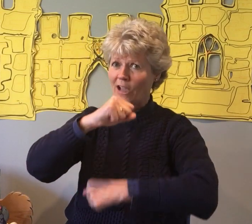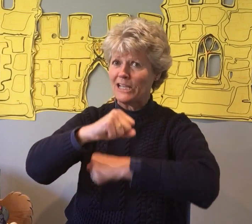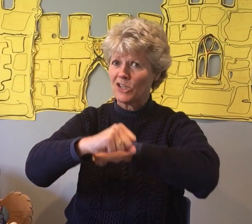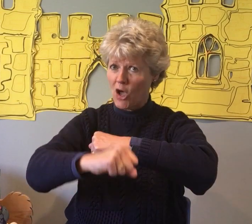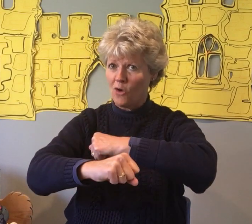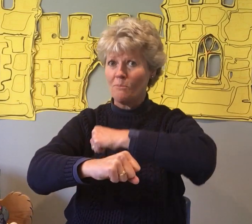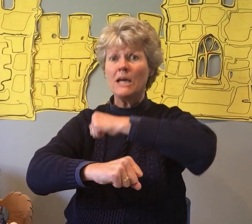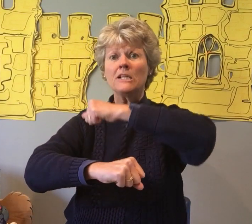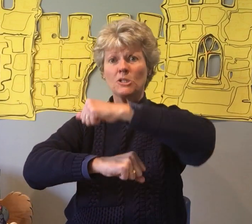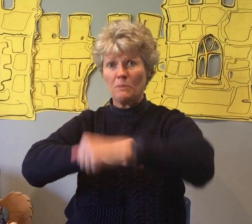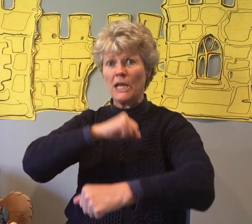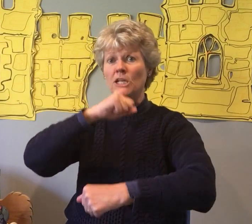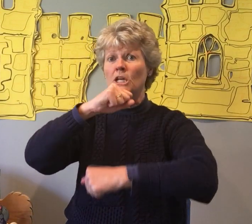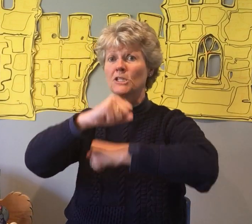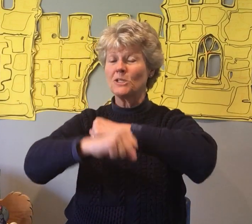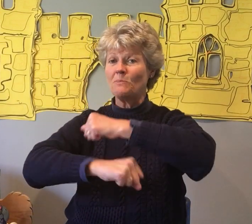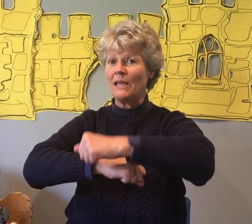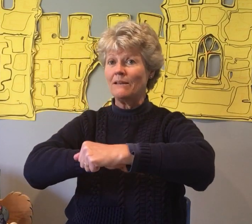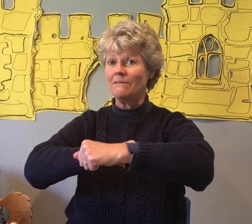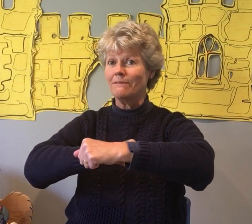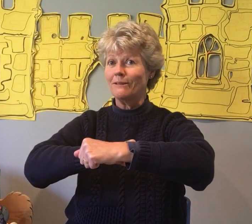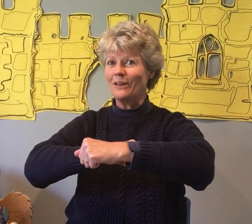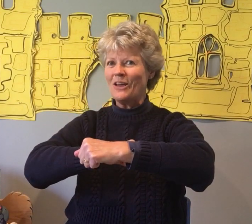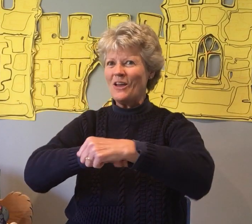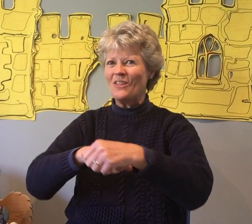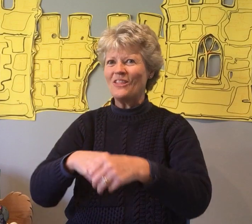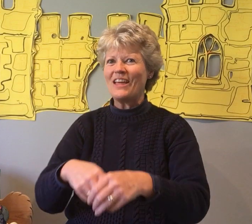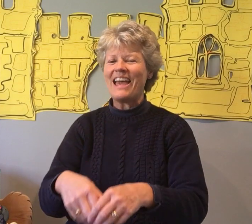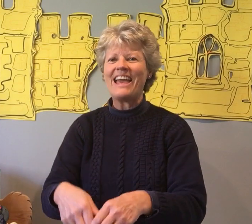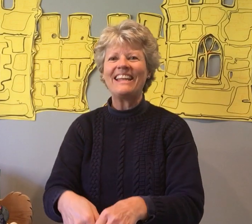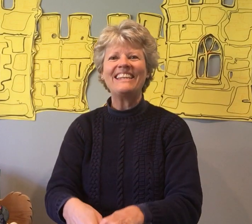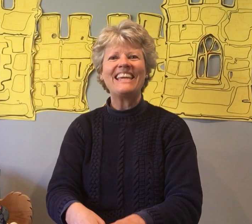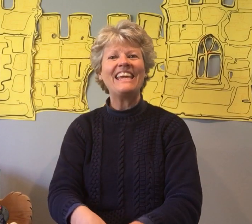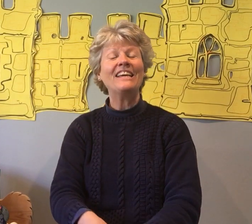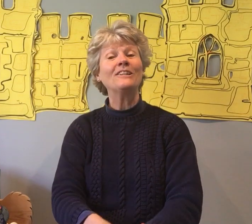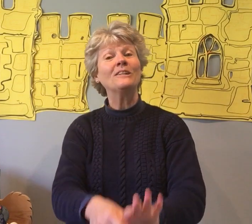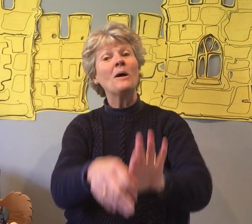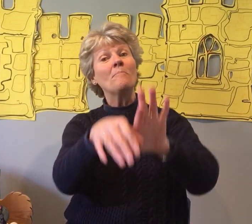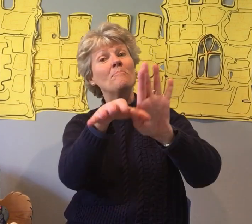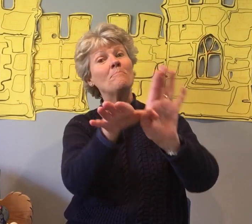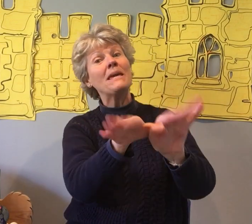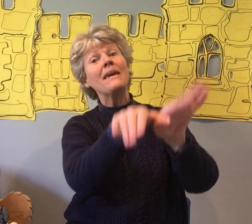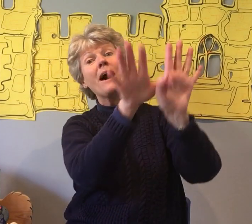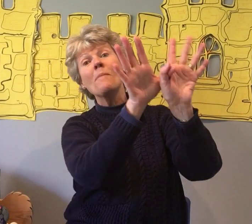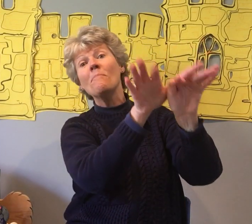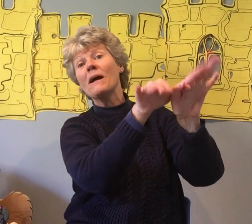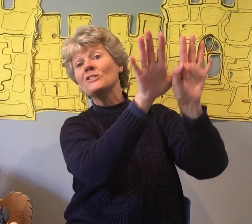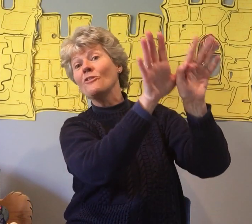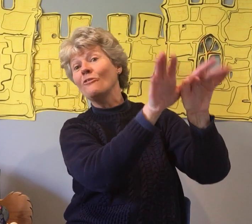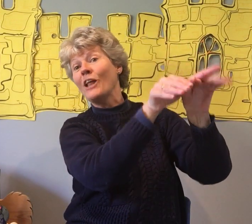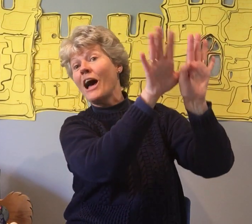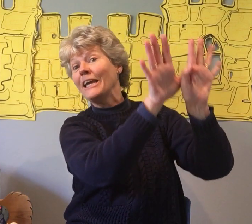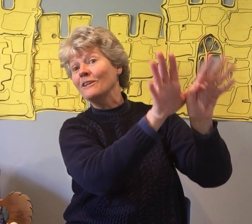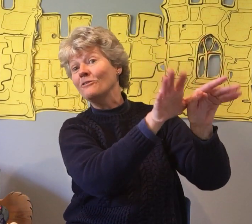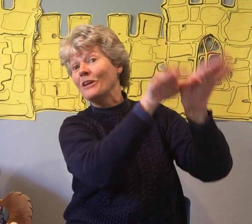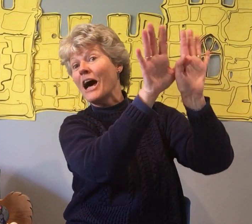his home. Spin, spin. Then he'll be a butterfly and fly